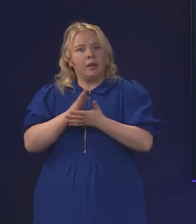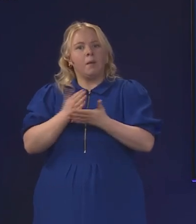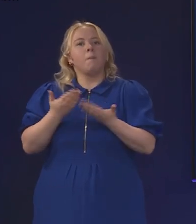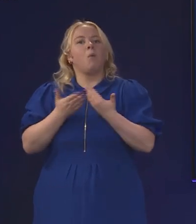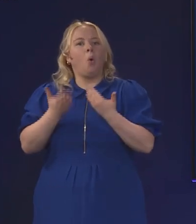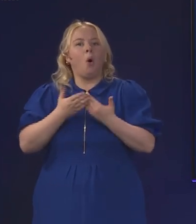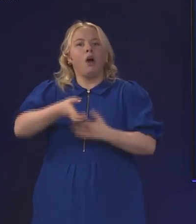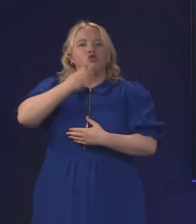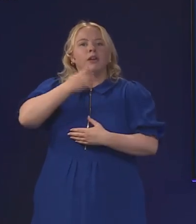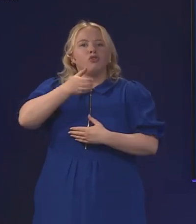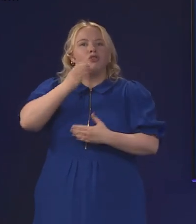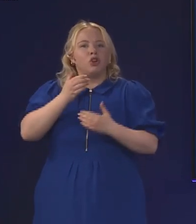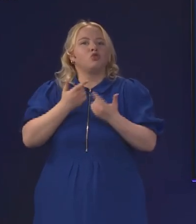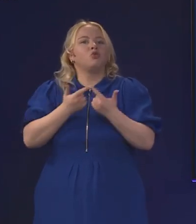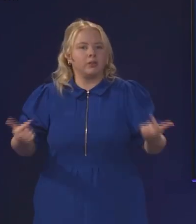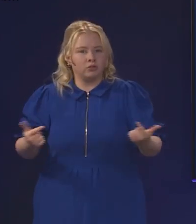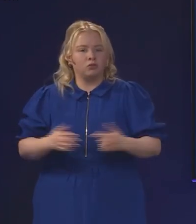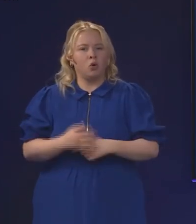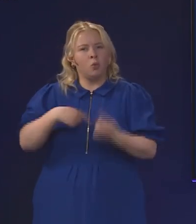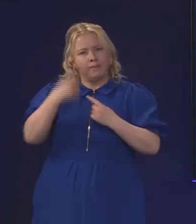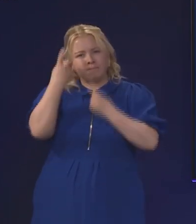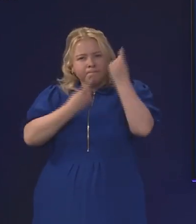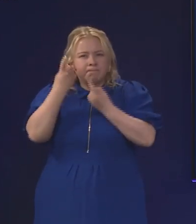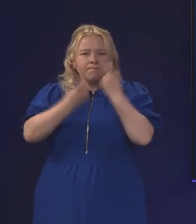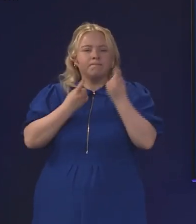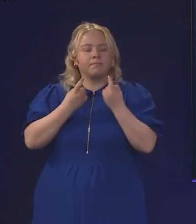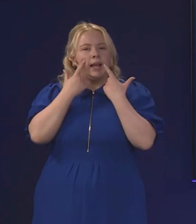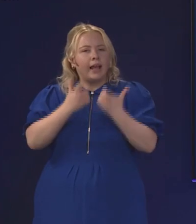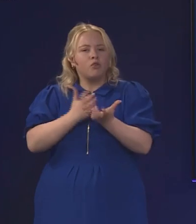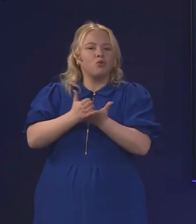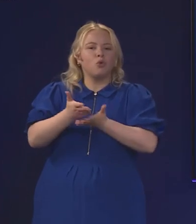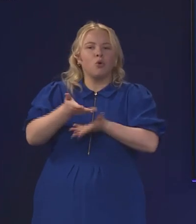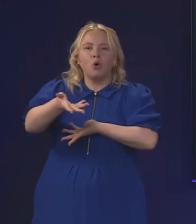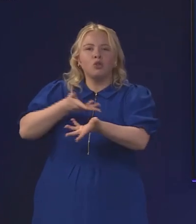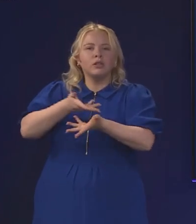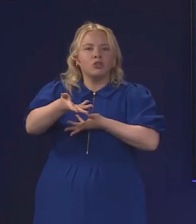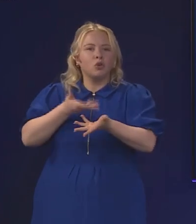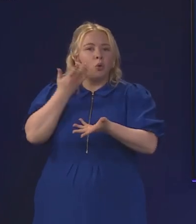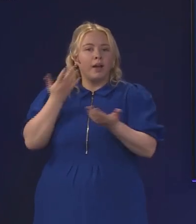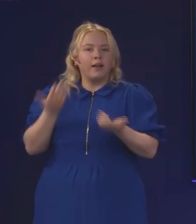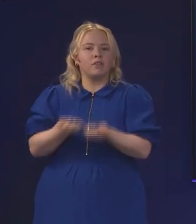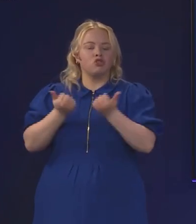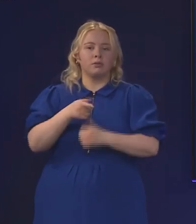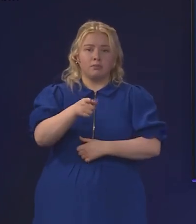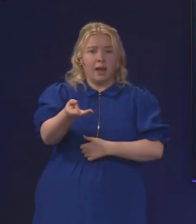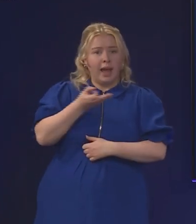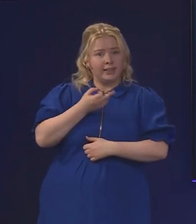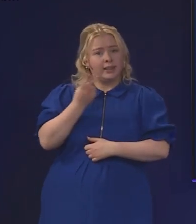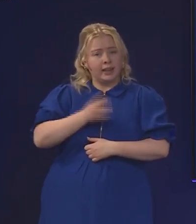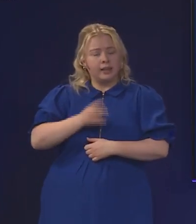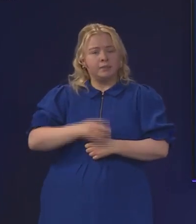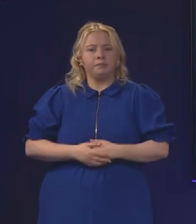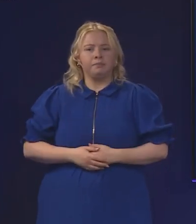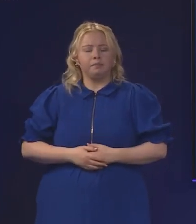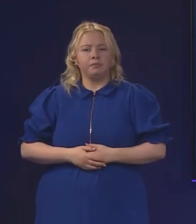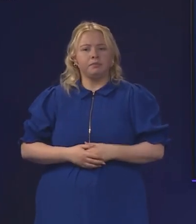carefully and we will consider them carefully as the consultation finishes and is analysed. Just to pick up on those comments you said